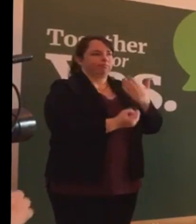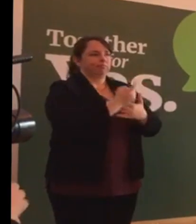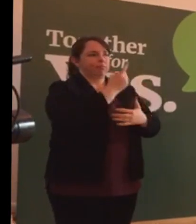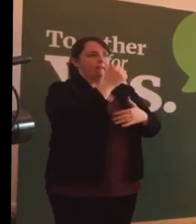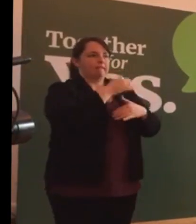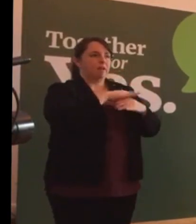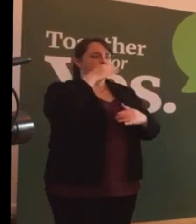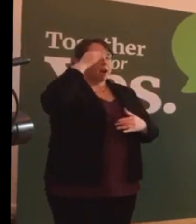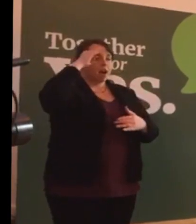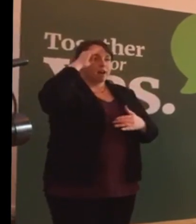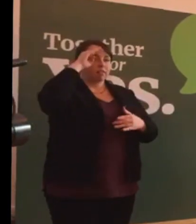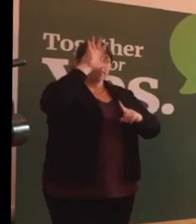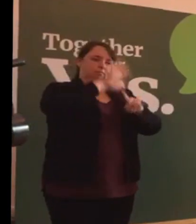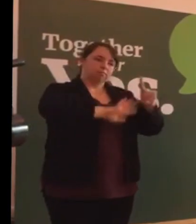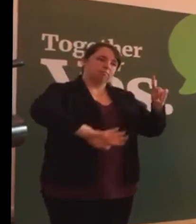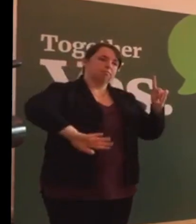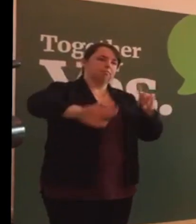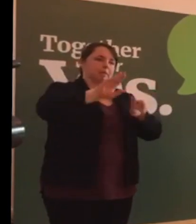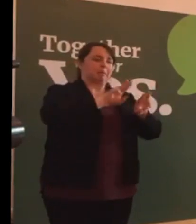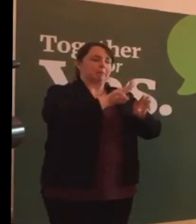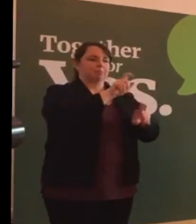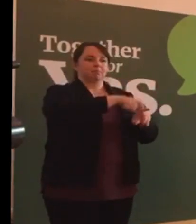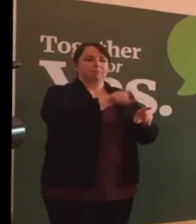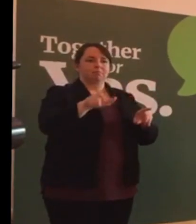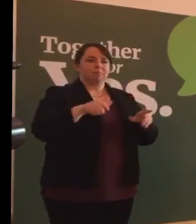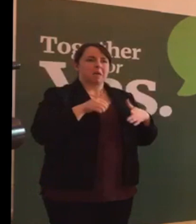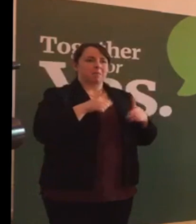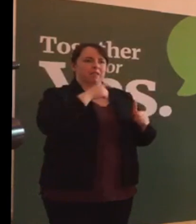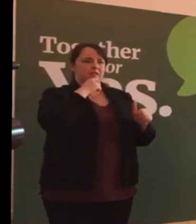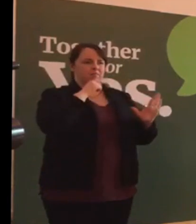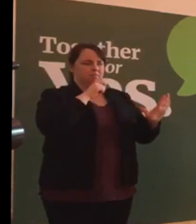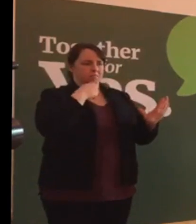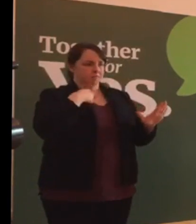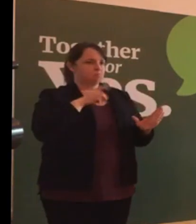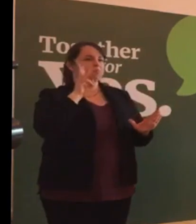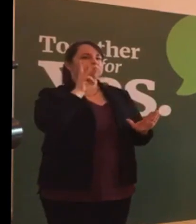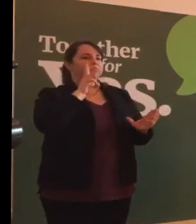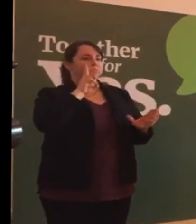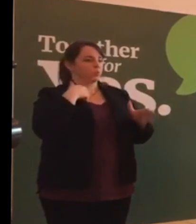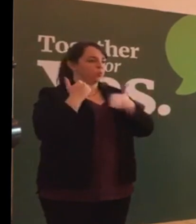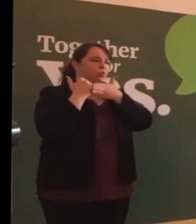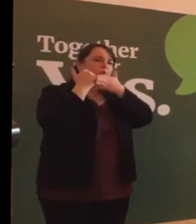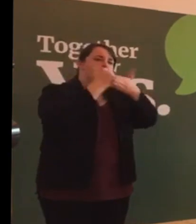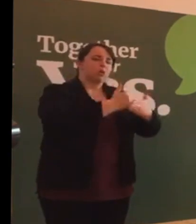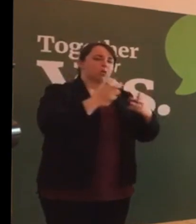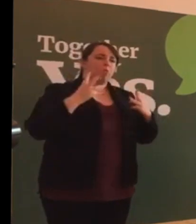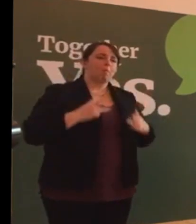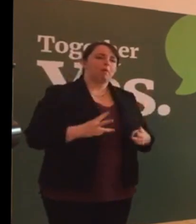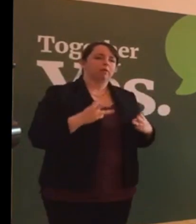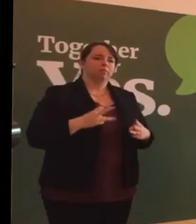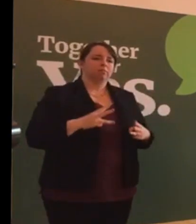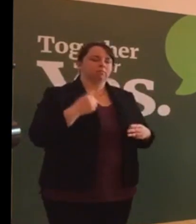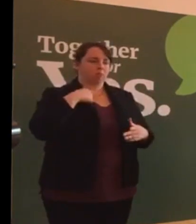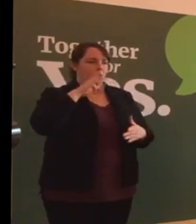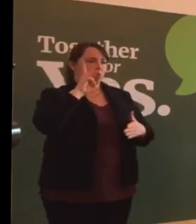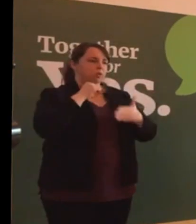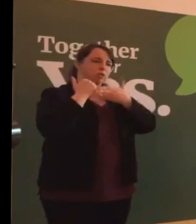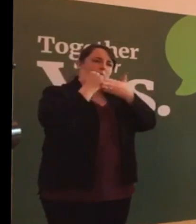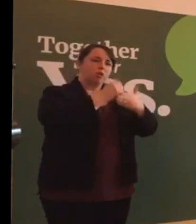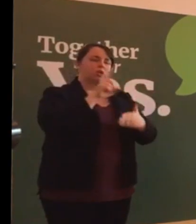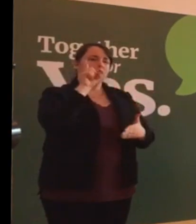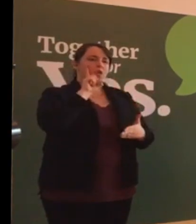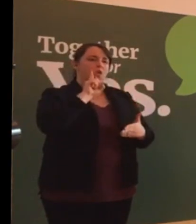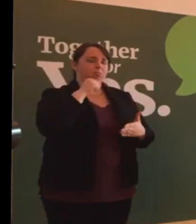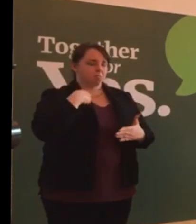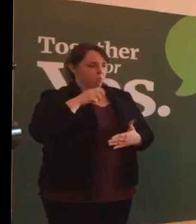people to say we're prepared to support women, girls, couples,